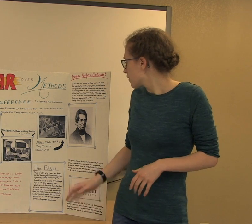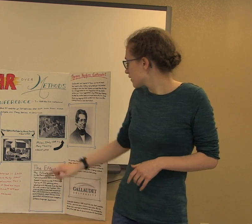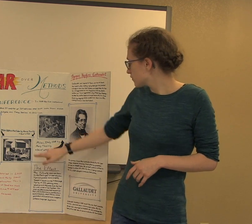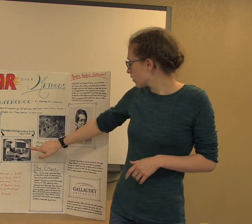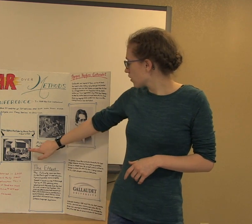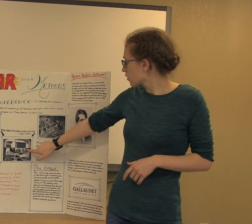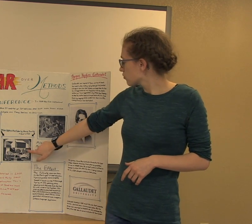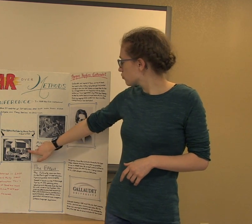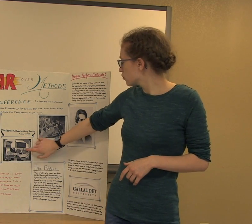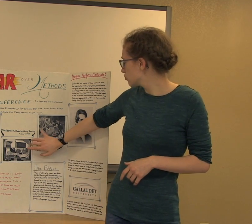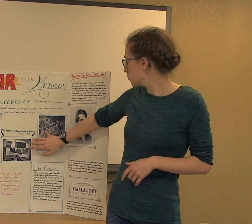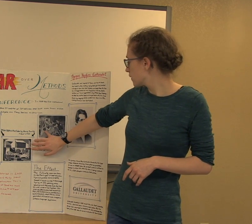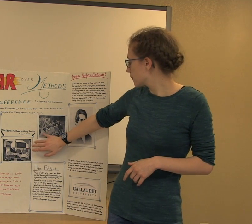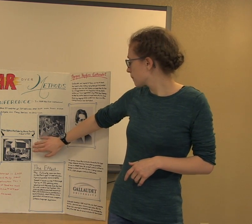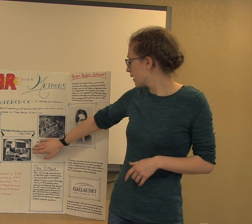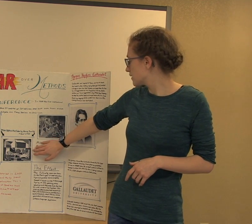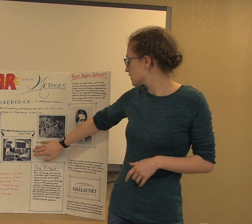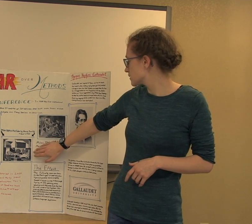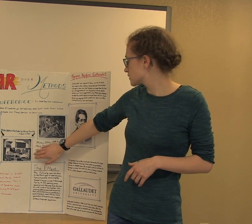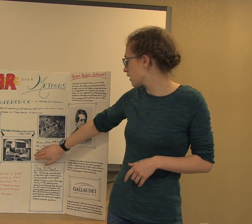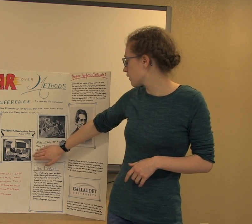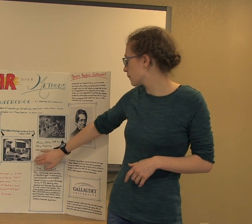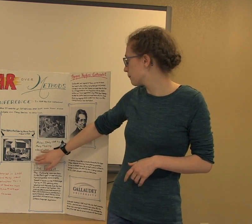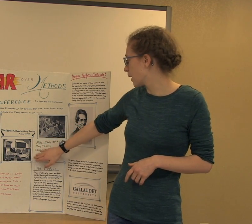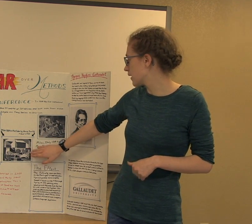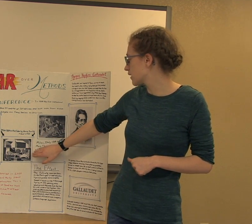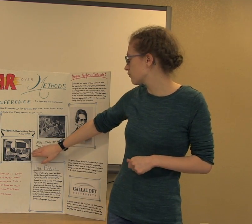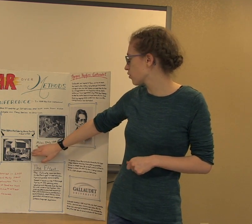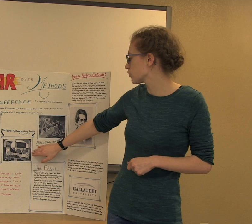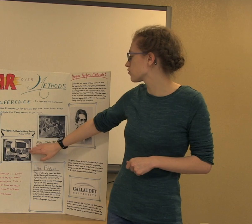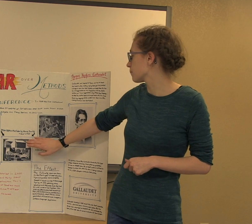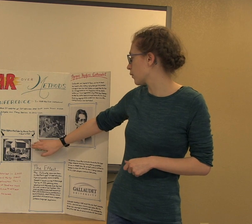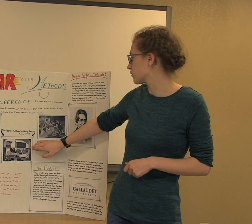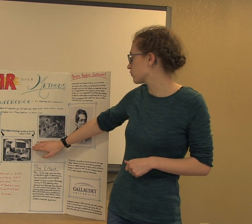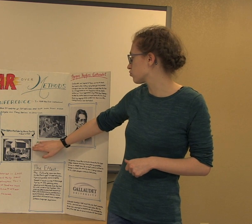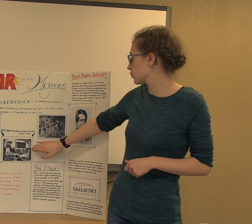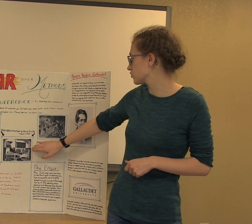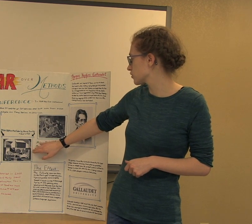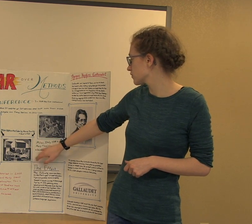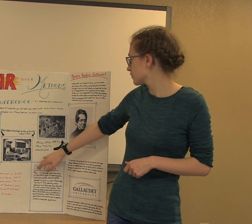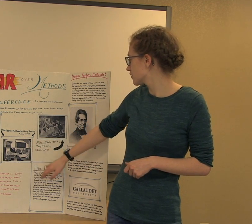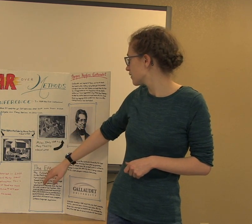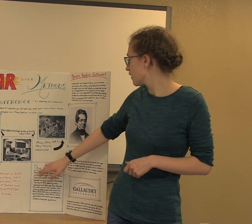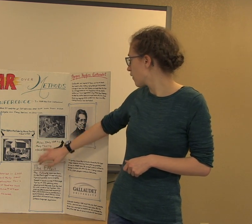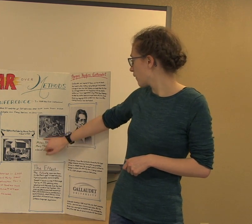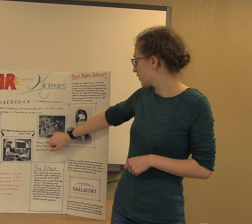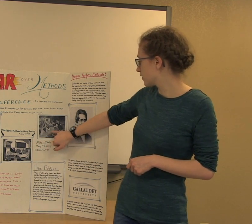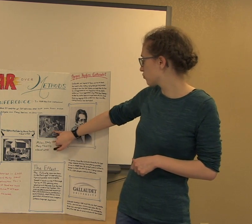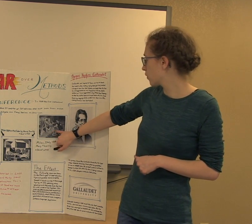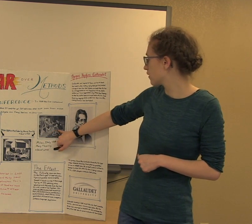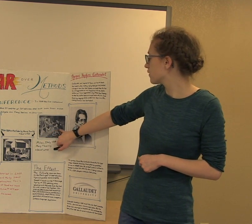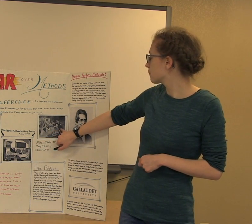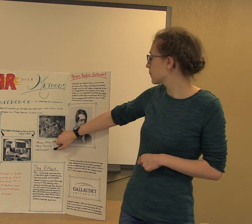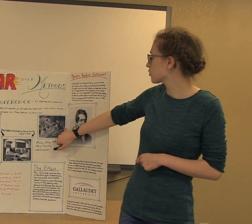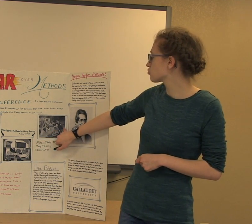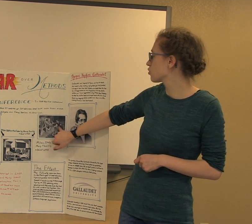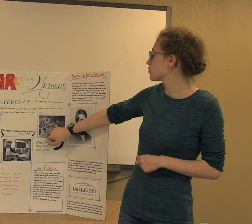These are two paintings done by deaf artists about the situation. In this one, people are shown